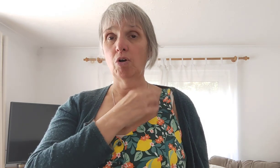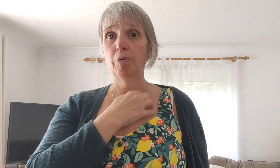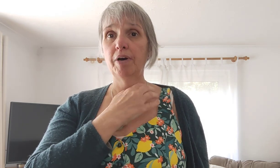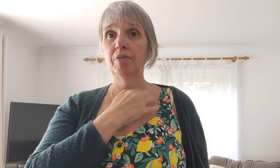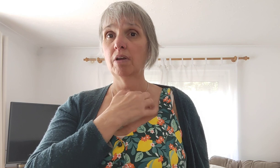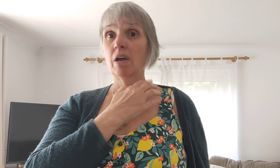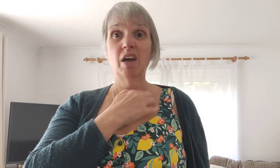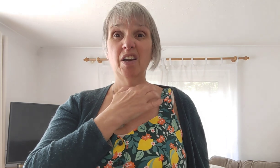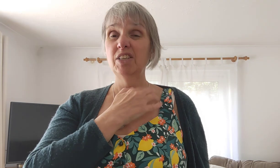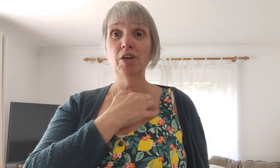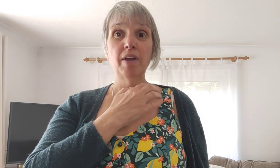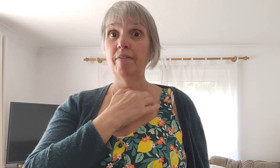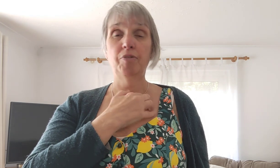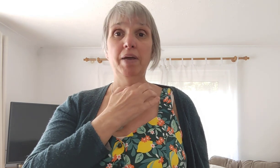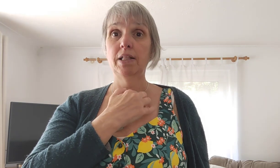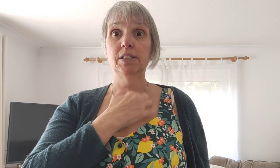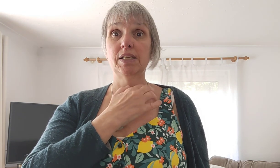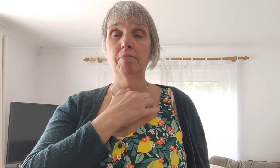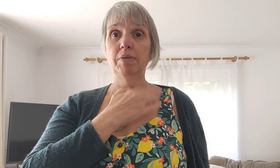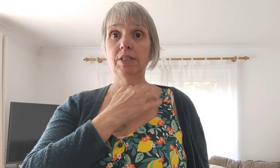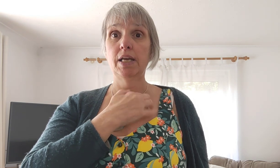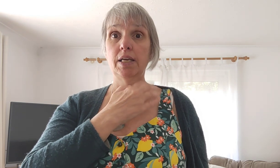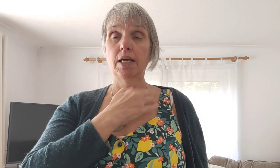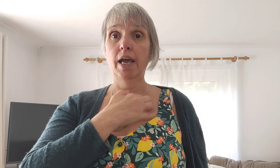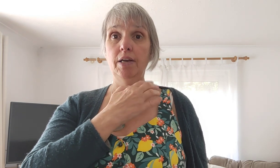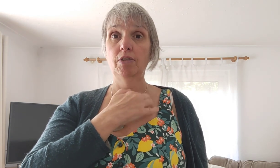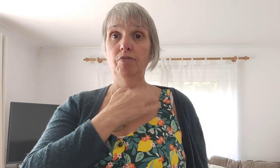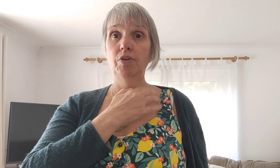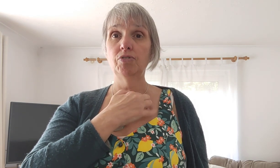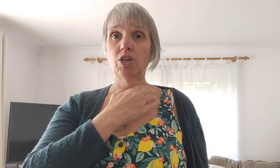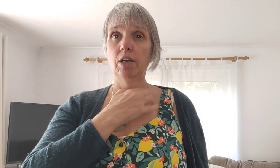collarbone and i don't have to make the same mistake again in the future